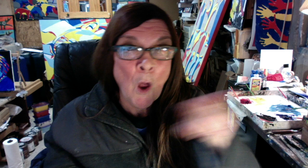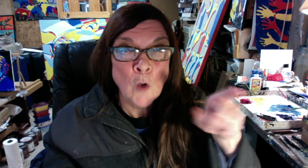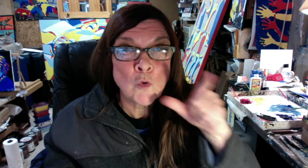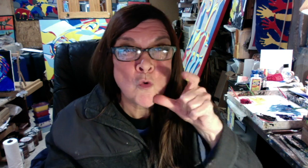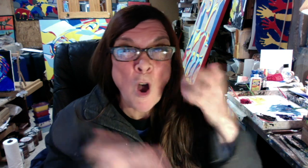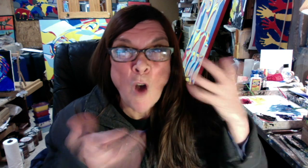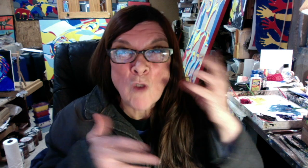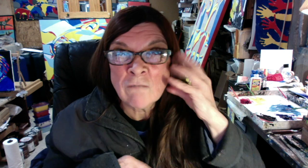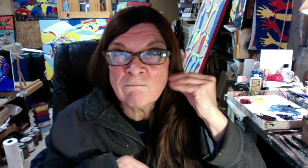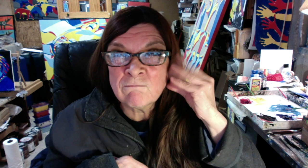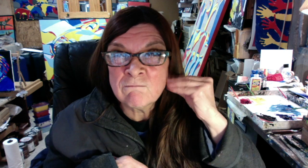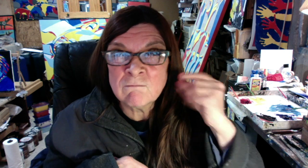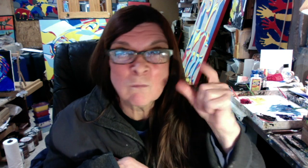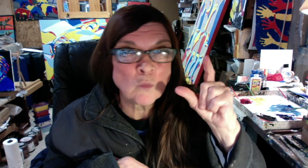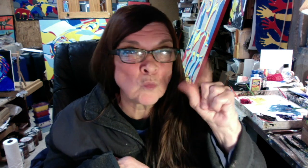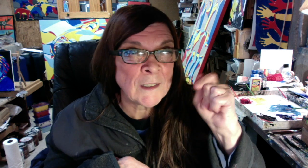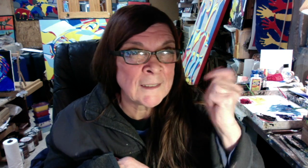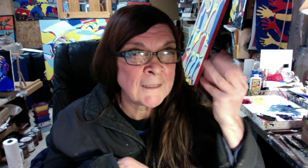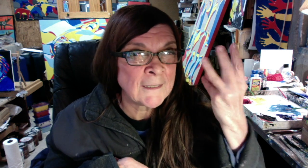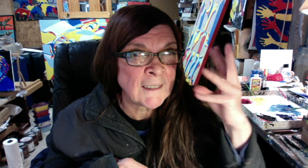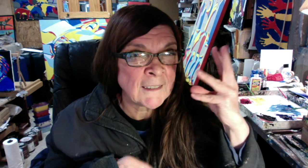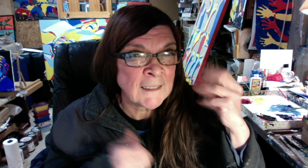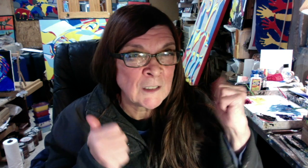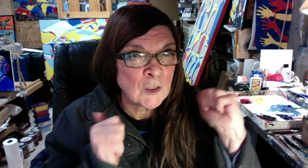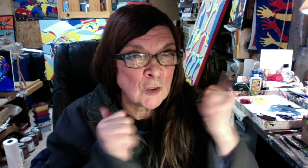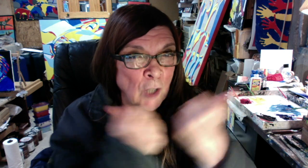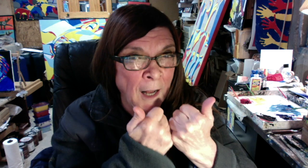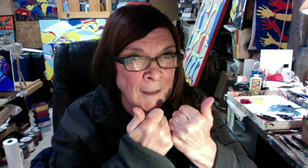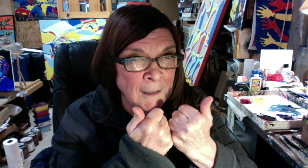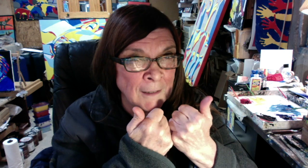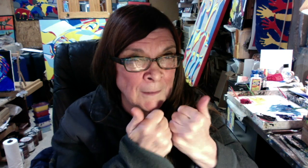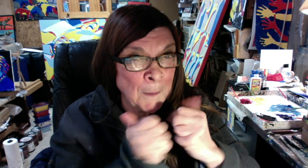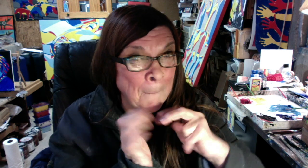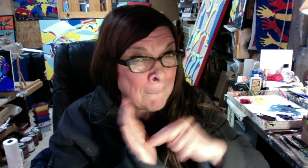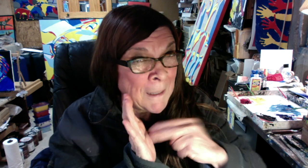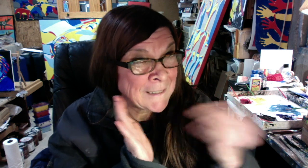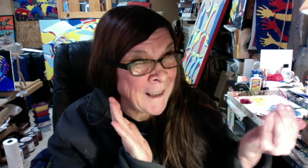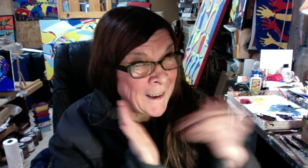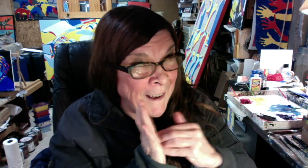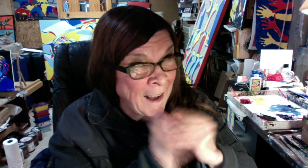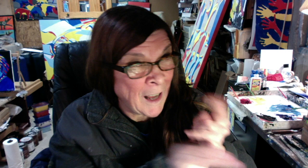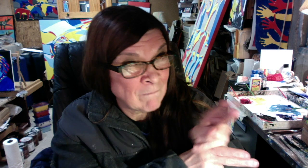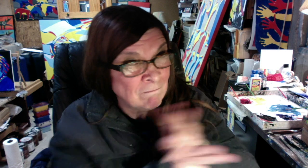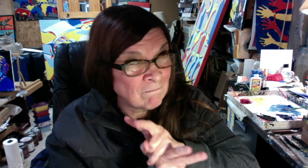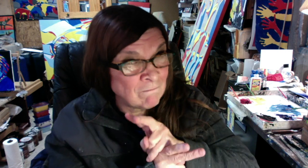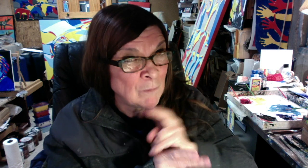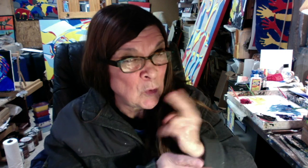chocolate chip morsels in both hands.